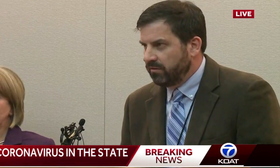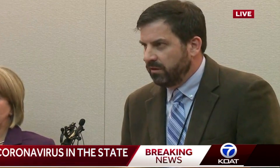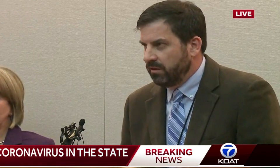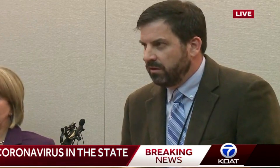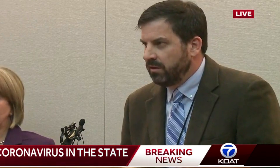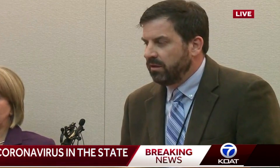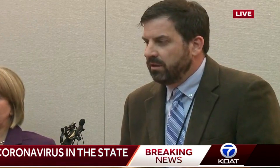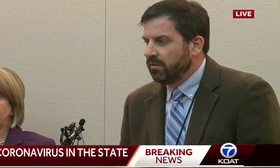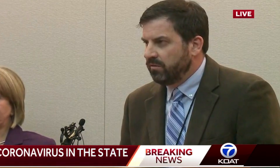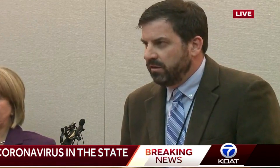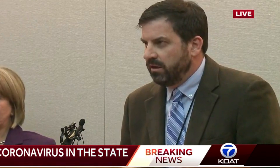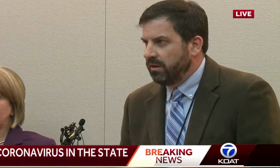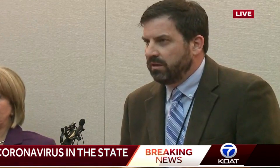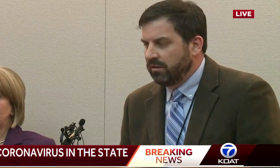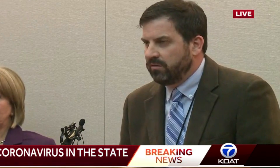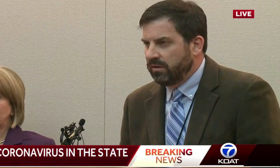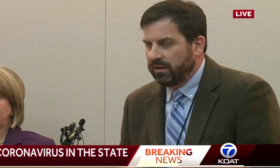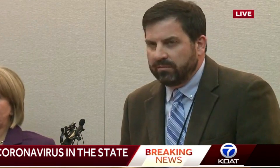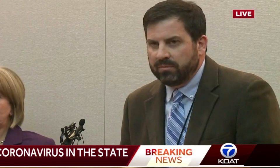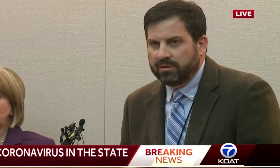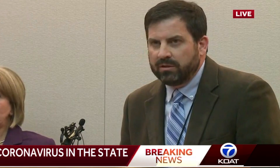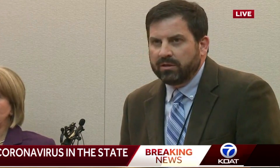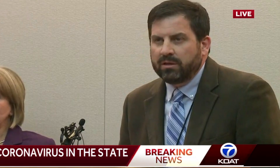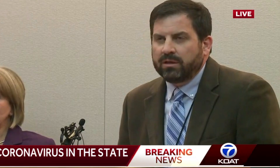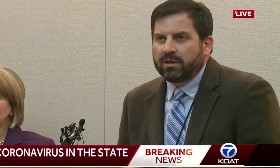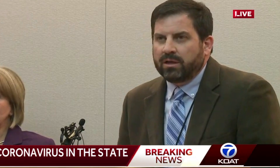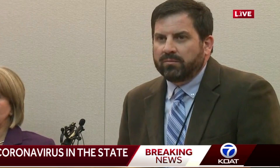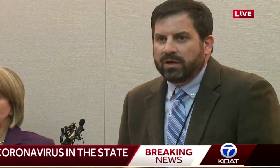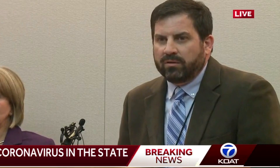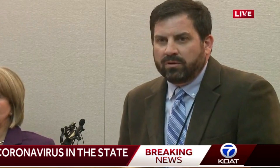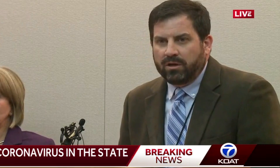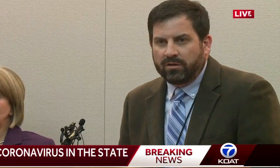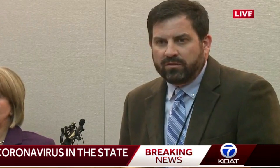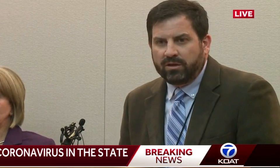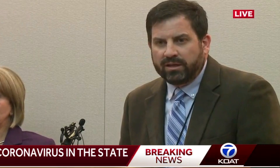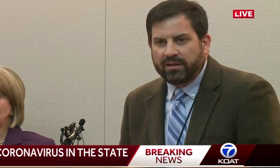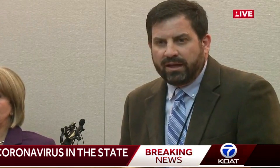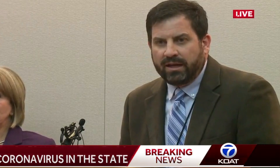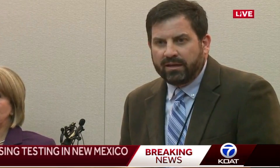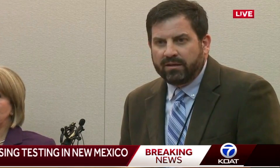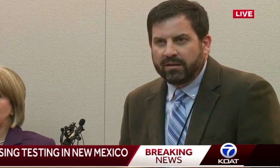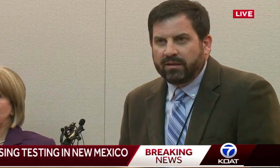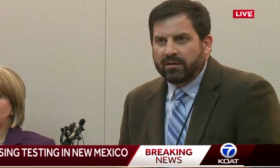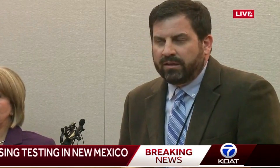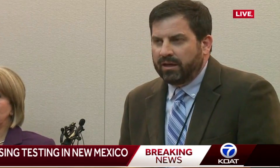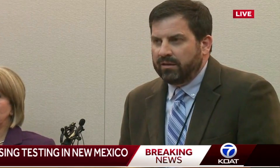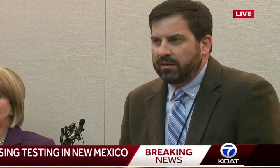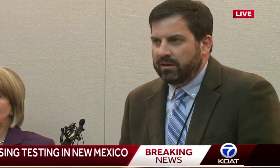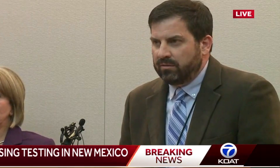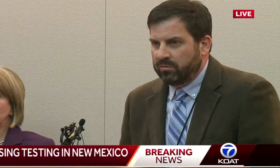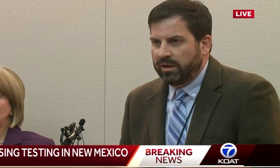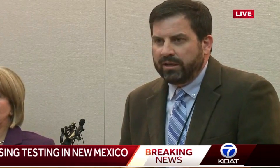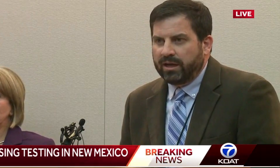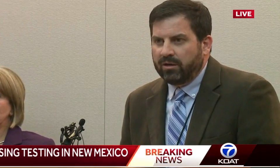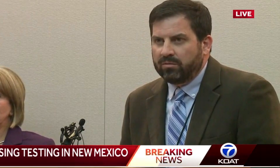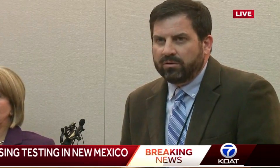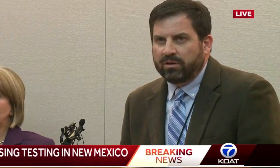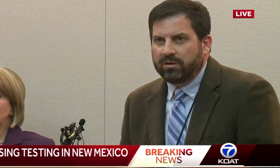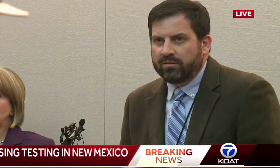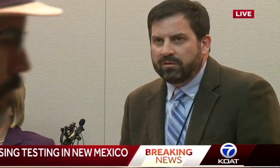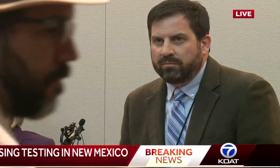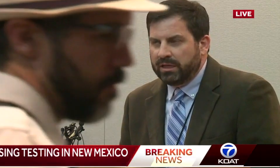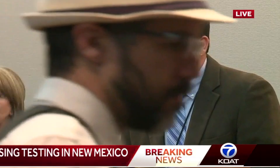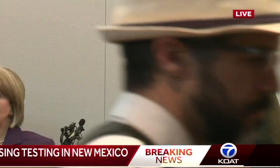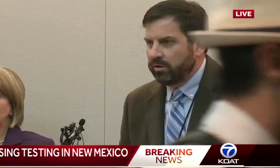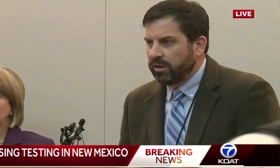needed testing in this state at this time. I will also like to add that right now